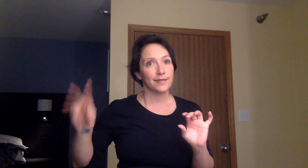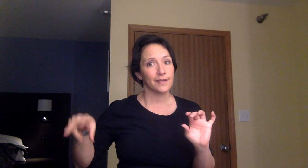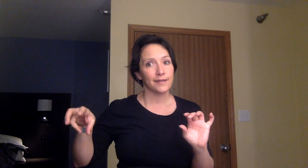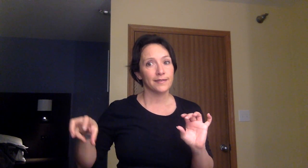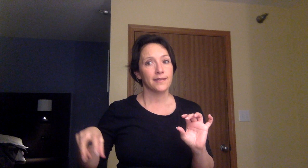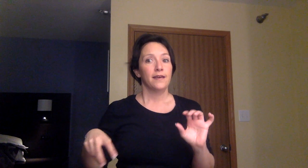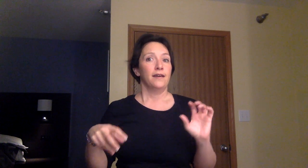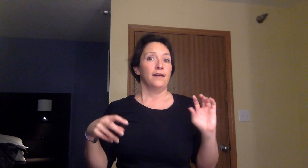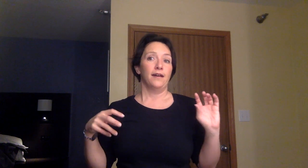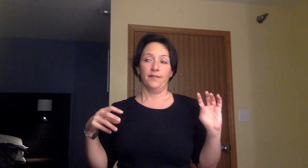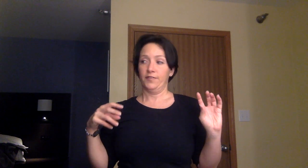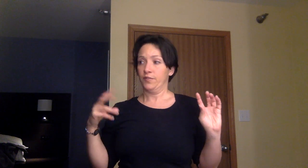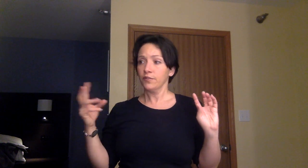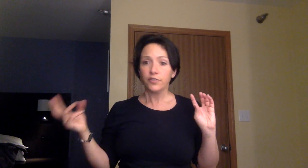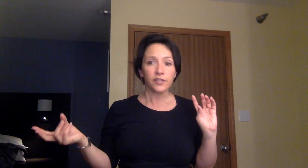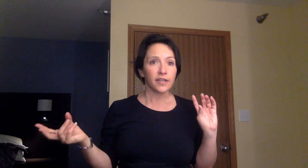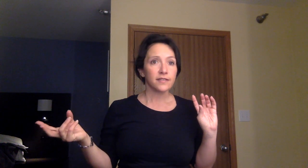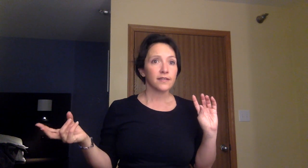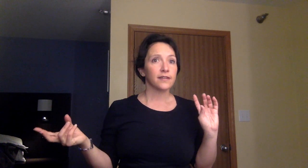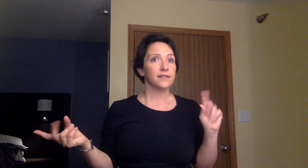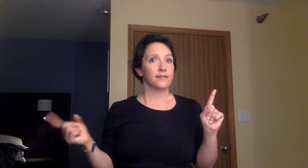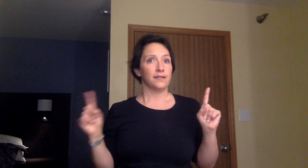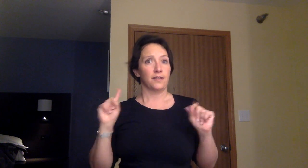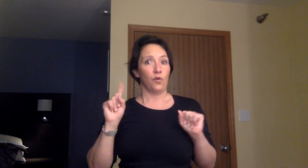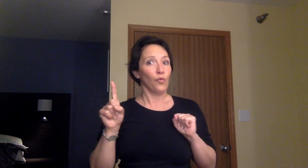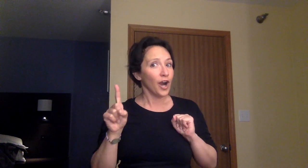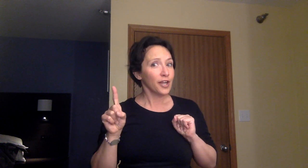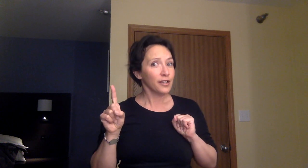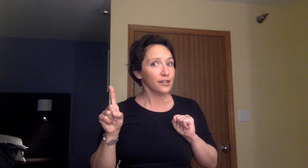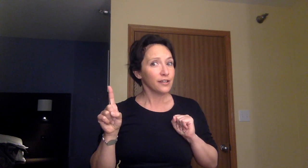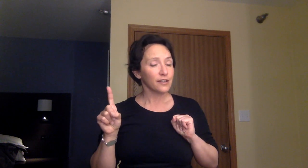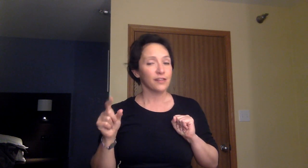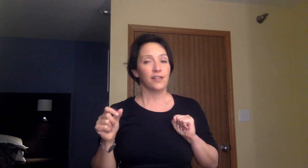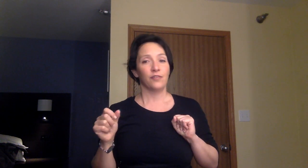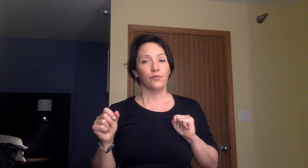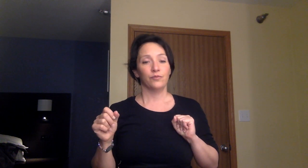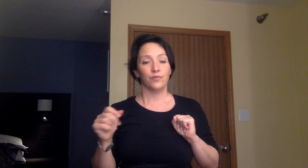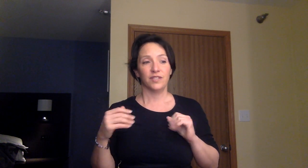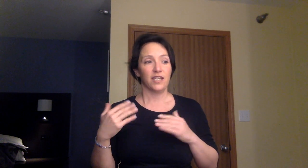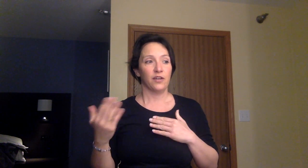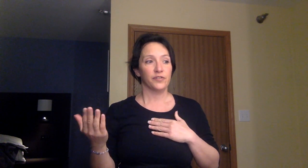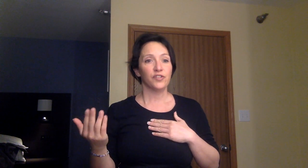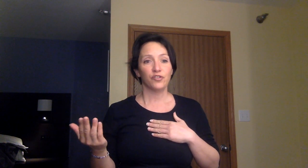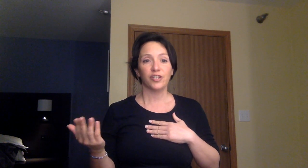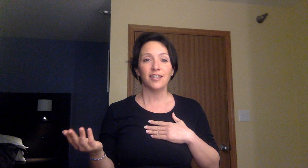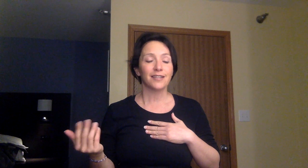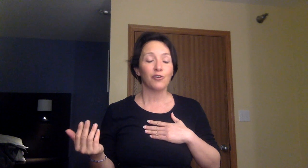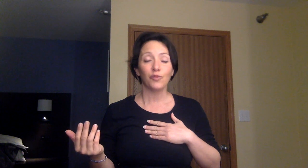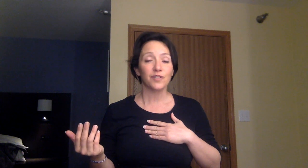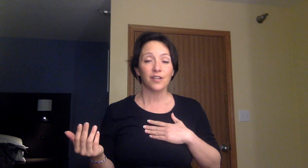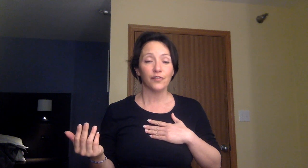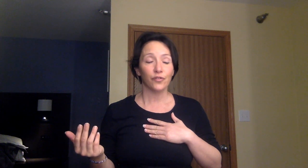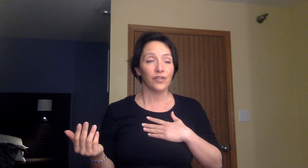studies. I've searched case studies. I saw one that was researching Glasgow Coma Scale of 3,